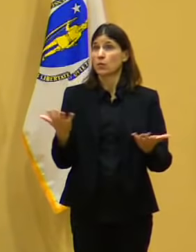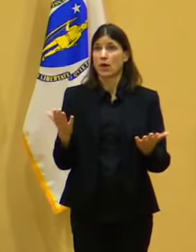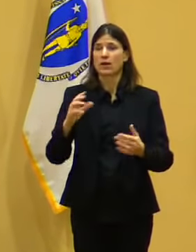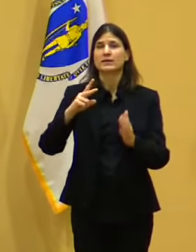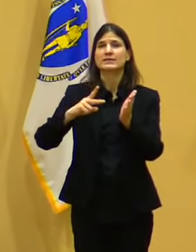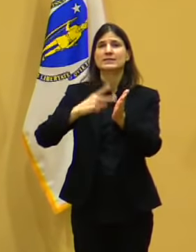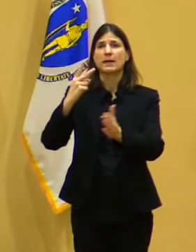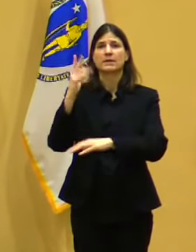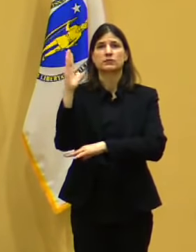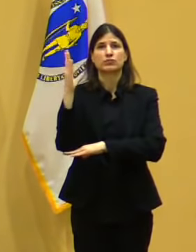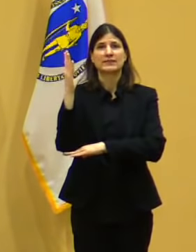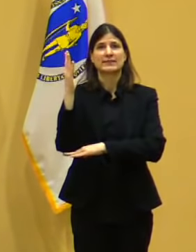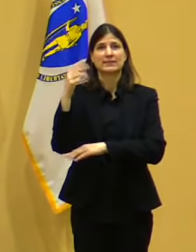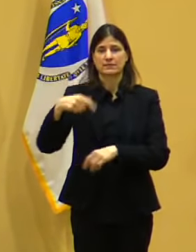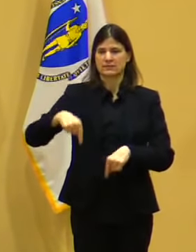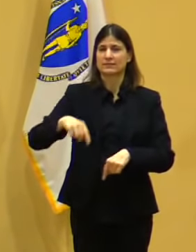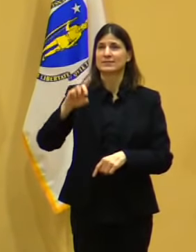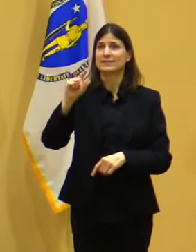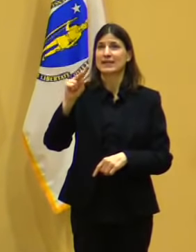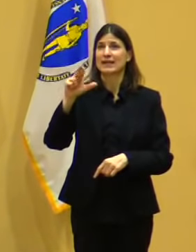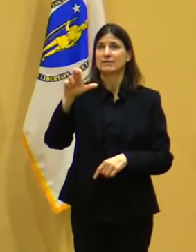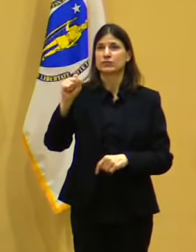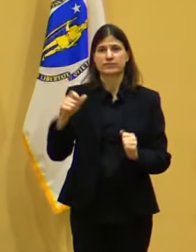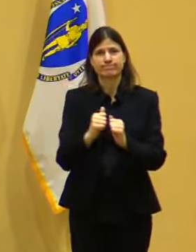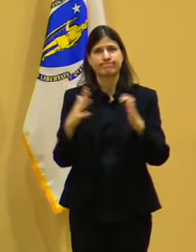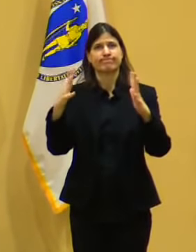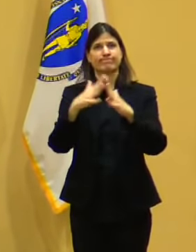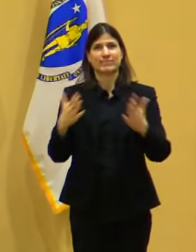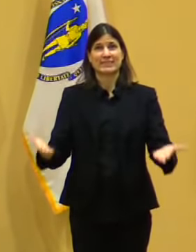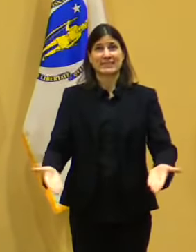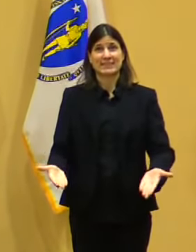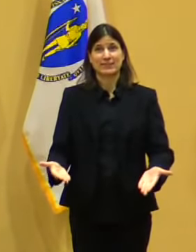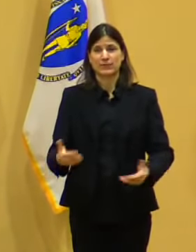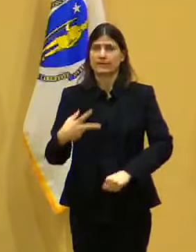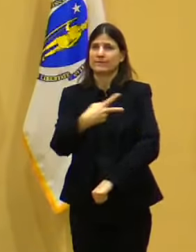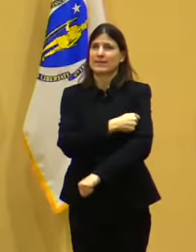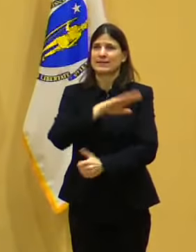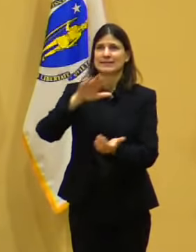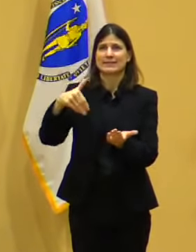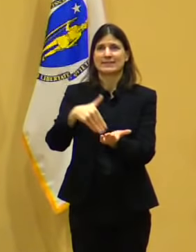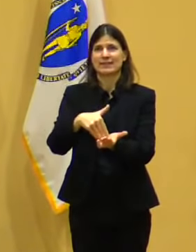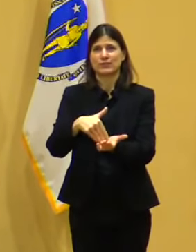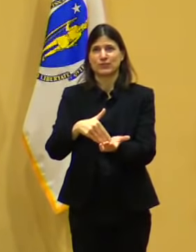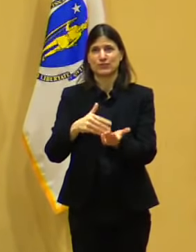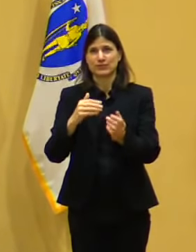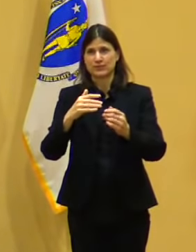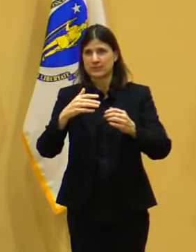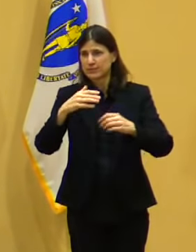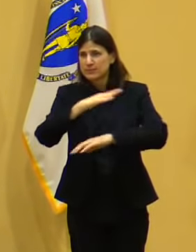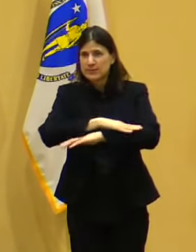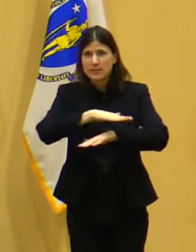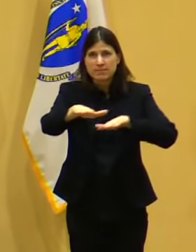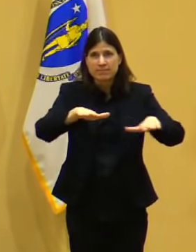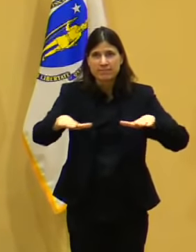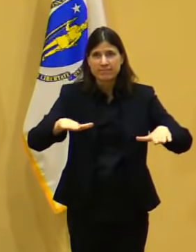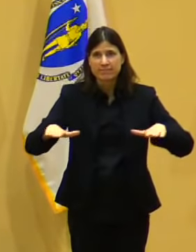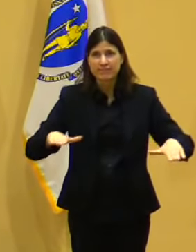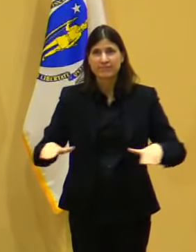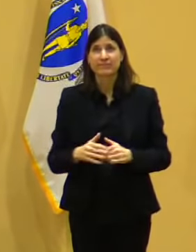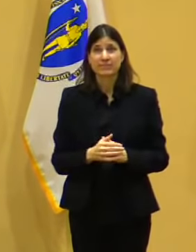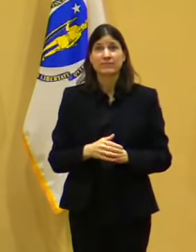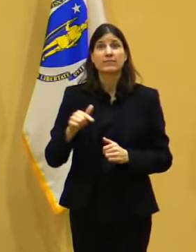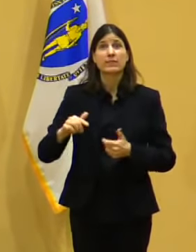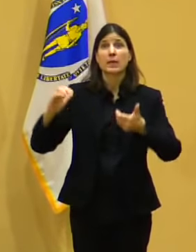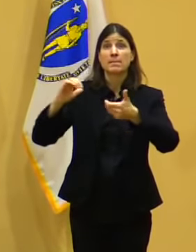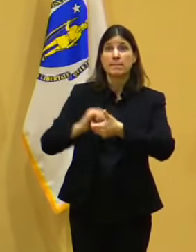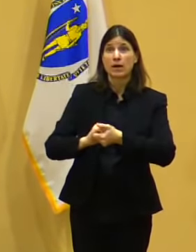to us as part of this initiative. I want to thank the team at Curative for their work. They operate this site every day